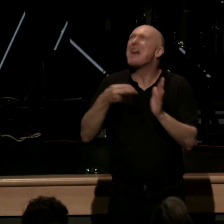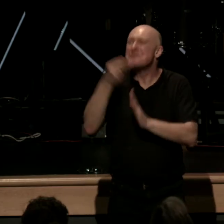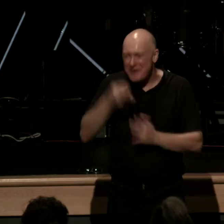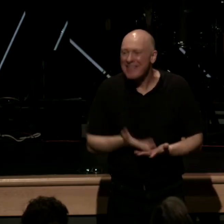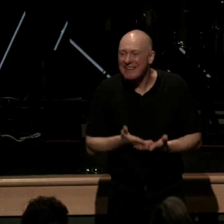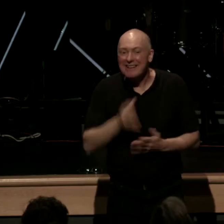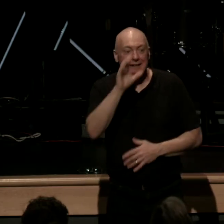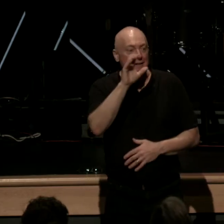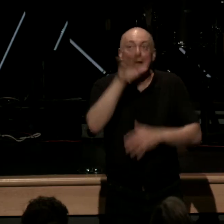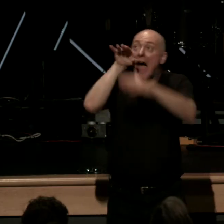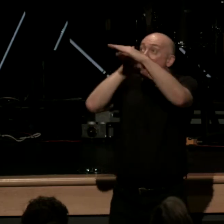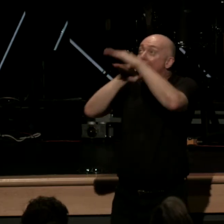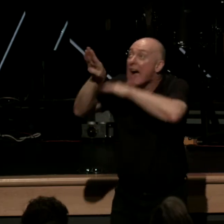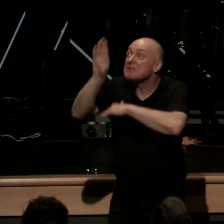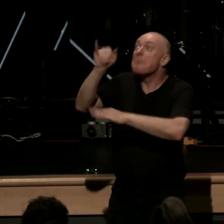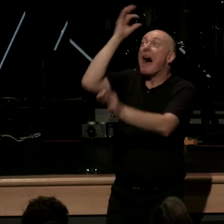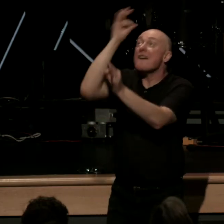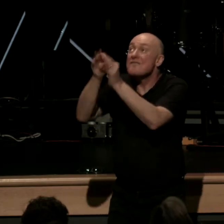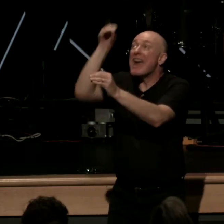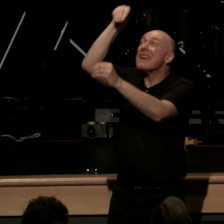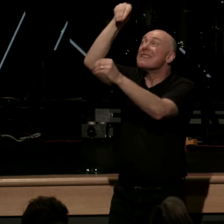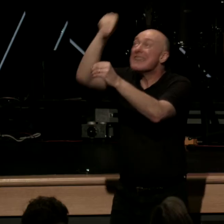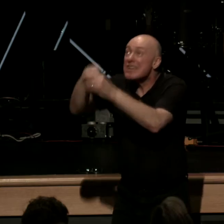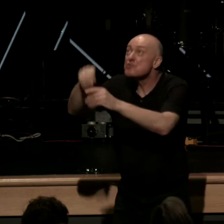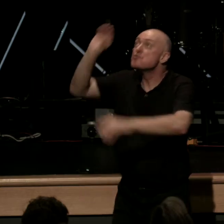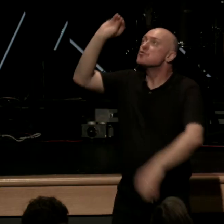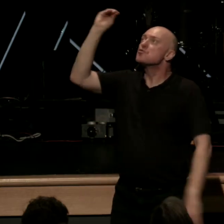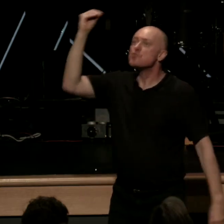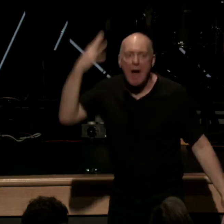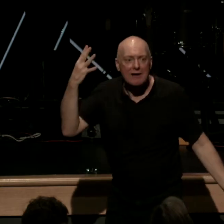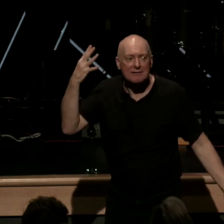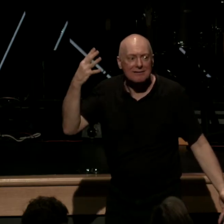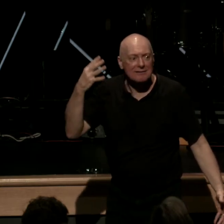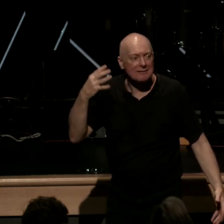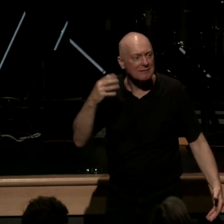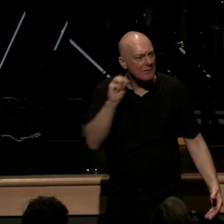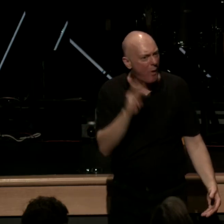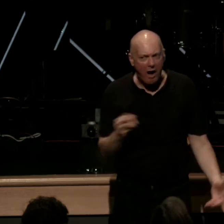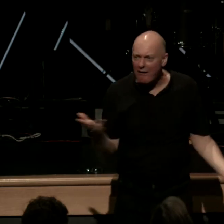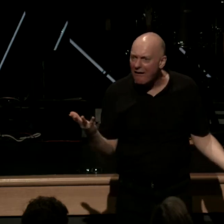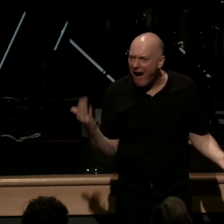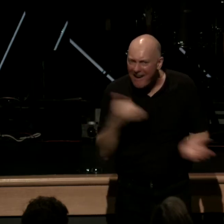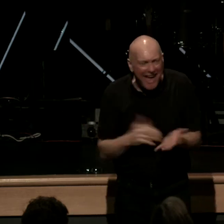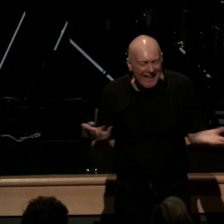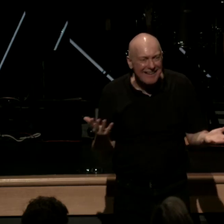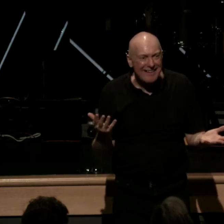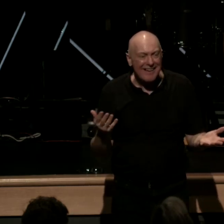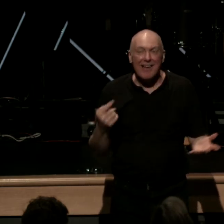access by faith into this grace wow in which we stand